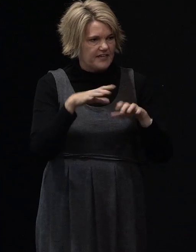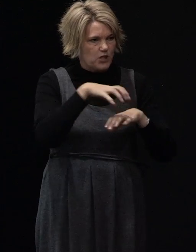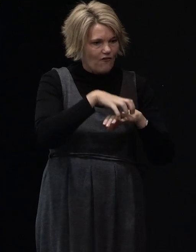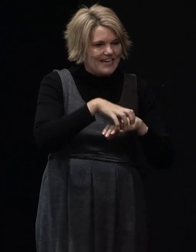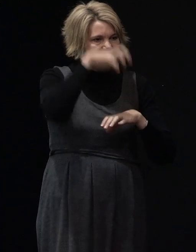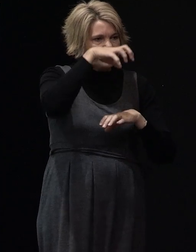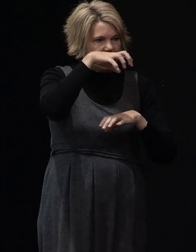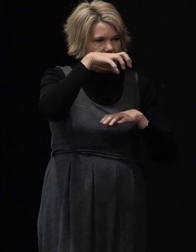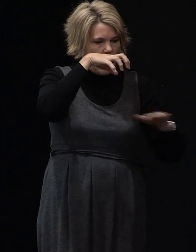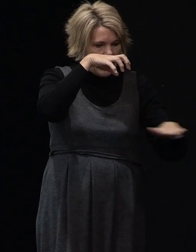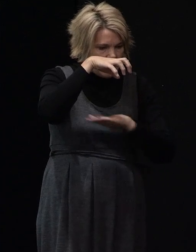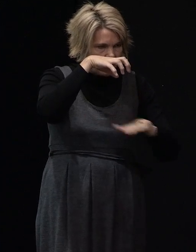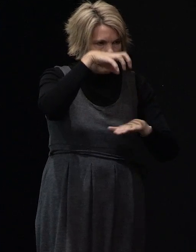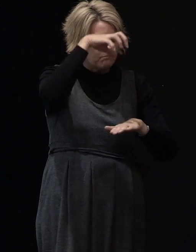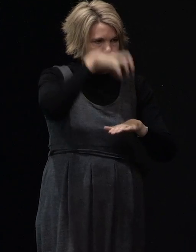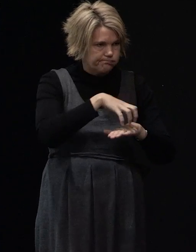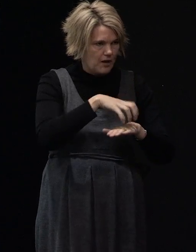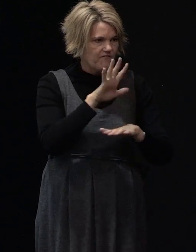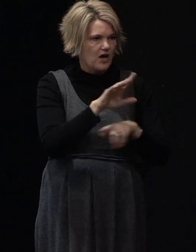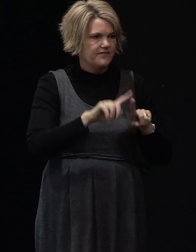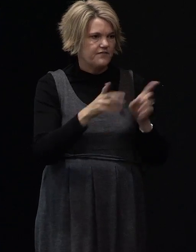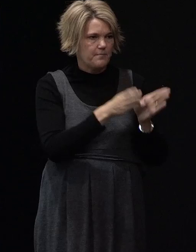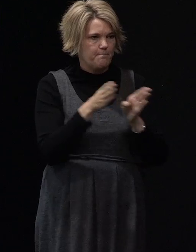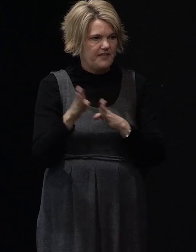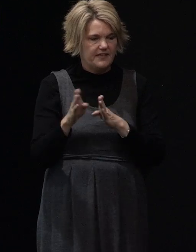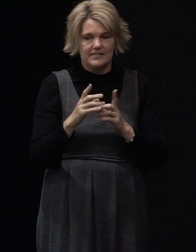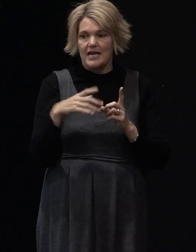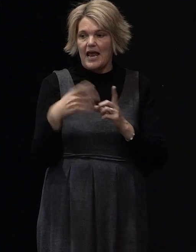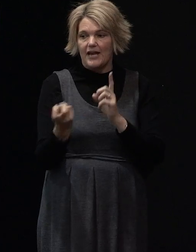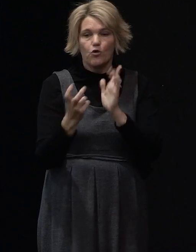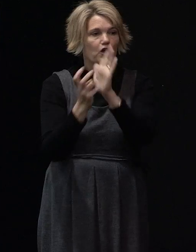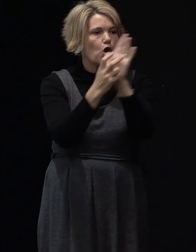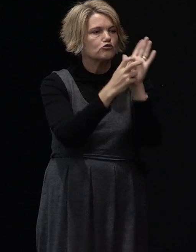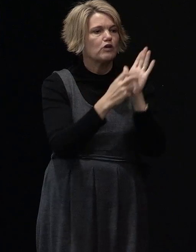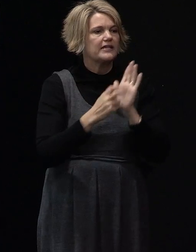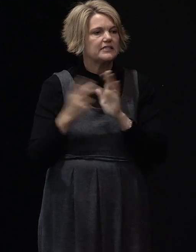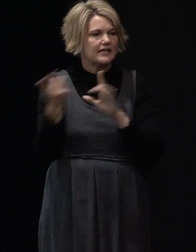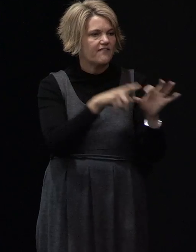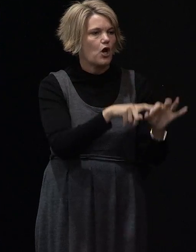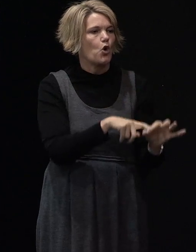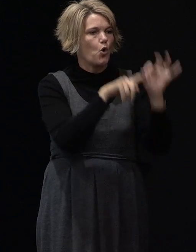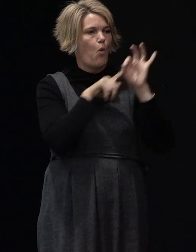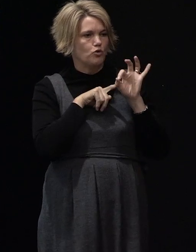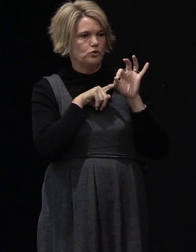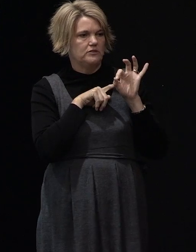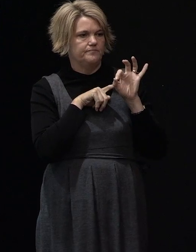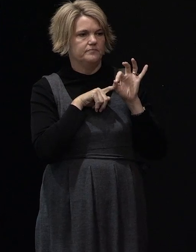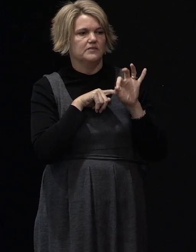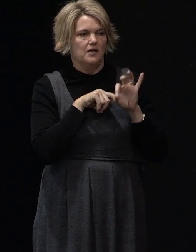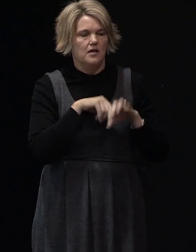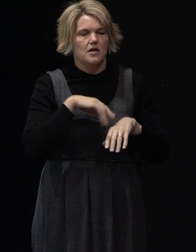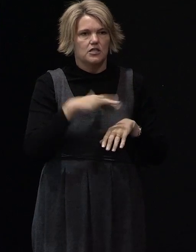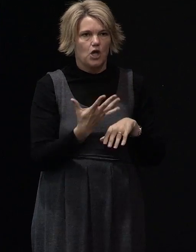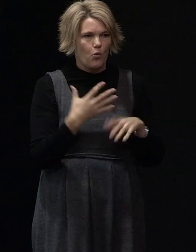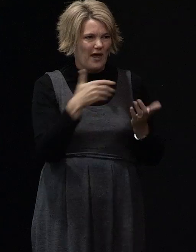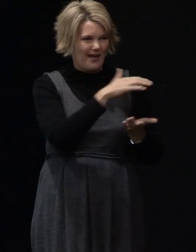relevelling and all the contractors have been given each site to price so we are gathering several prices per